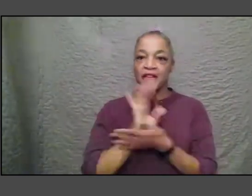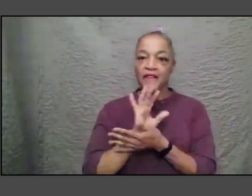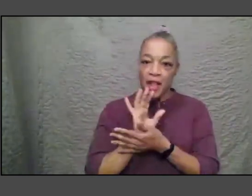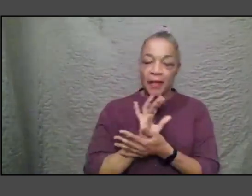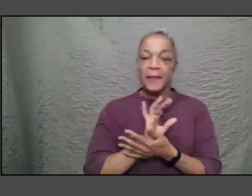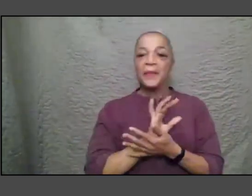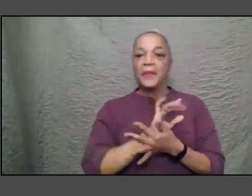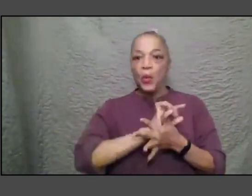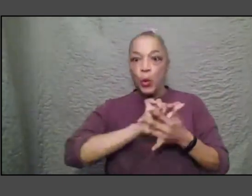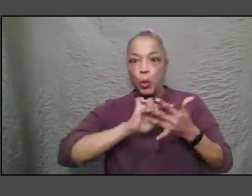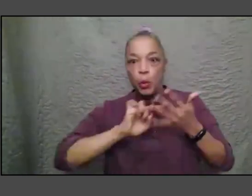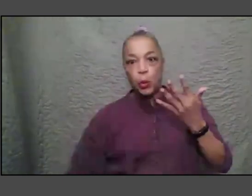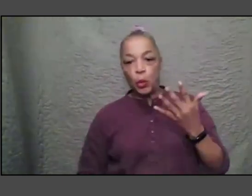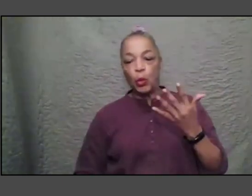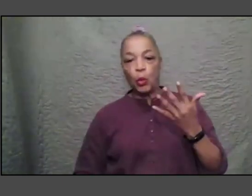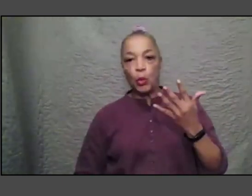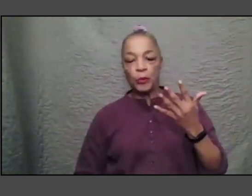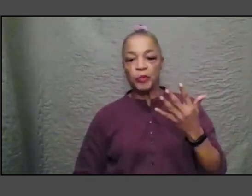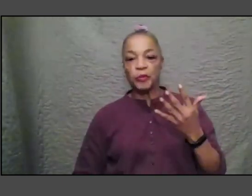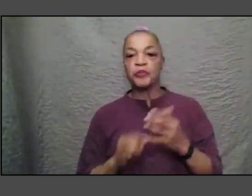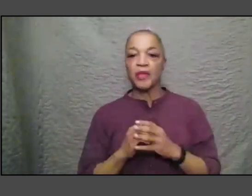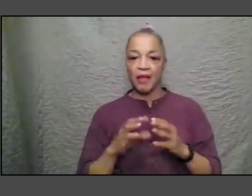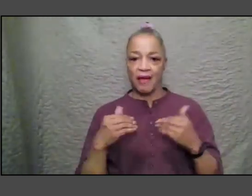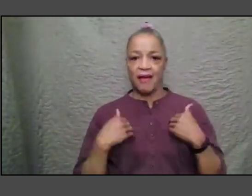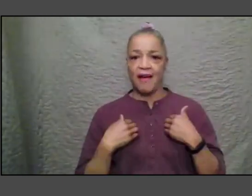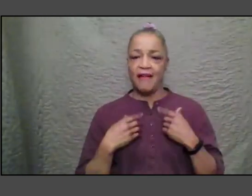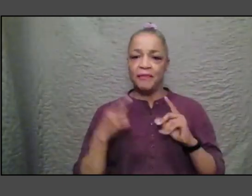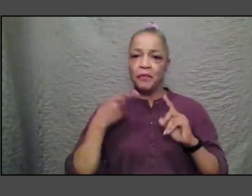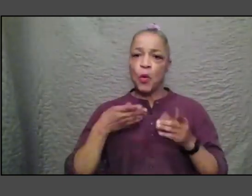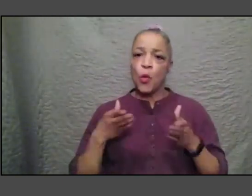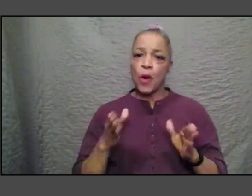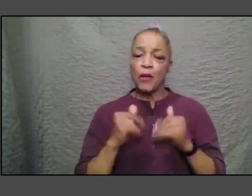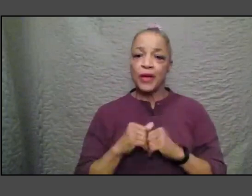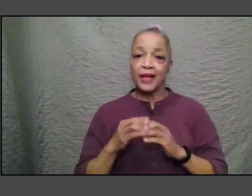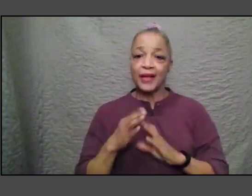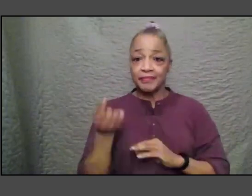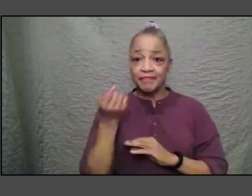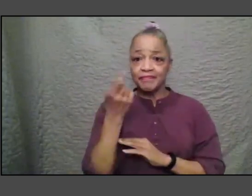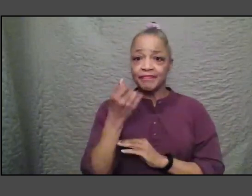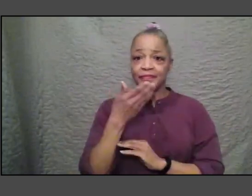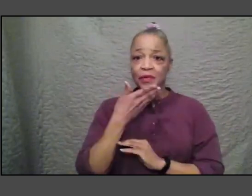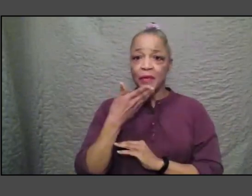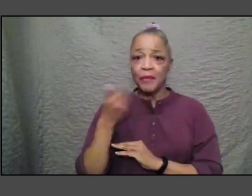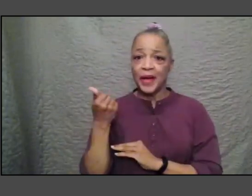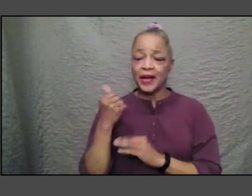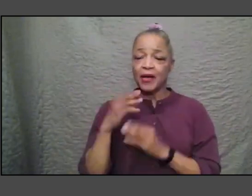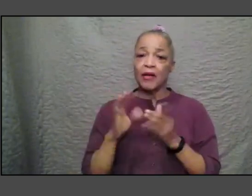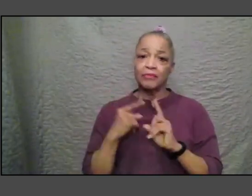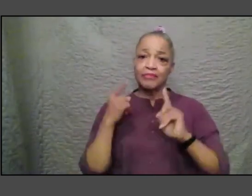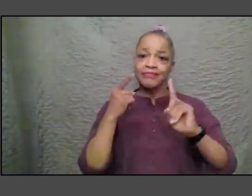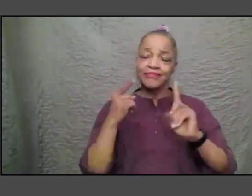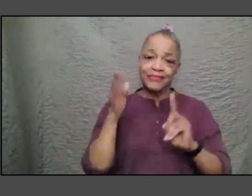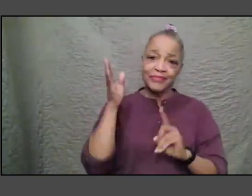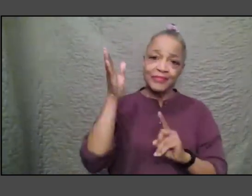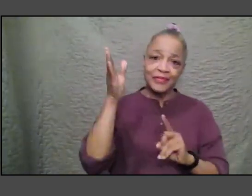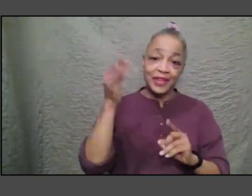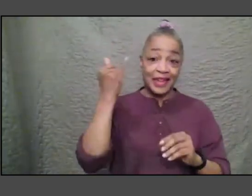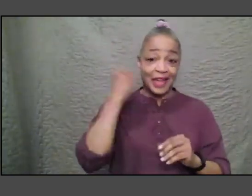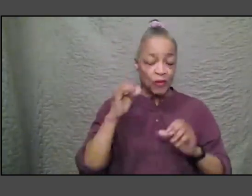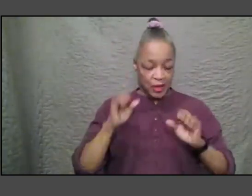there is a way for us to better understand where we're trying to get to if we can really embrace more fully